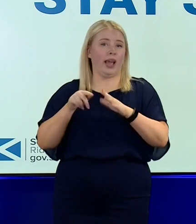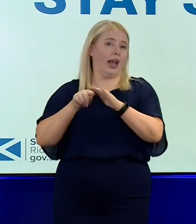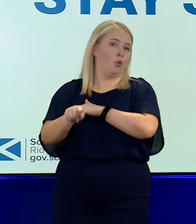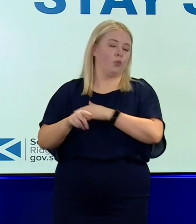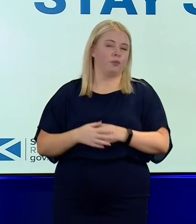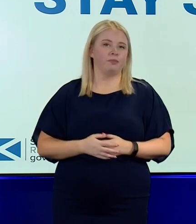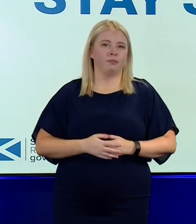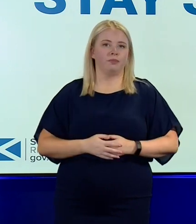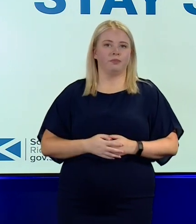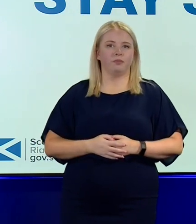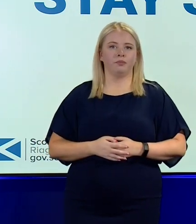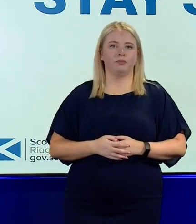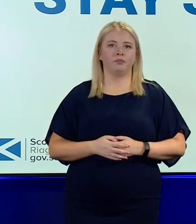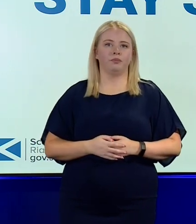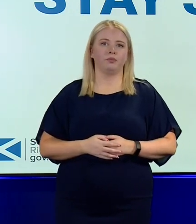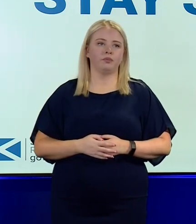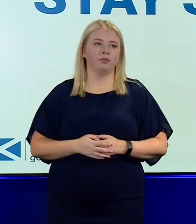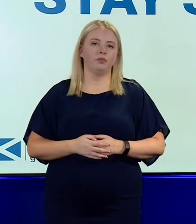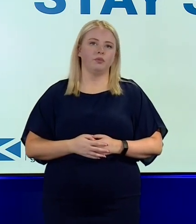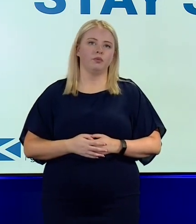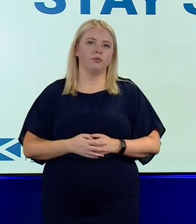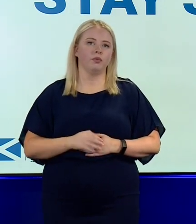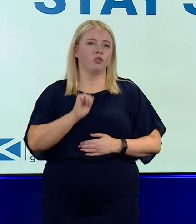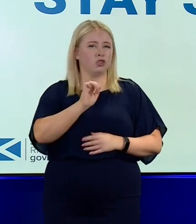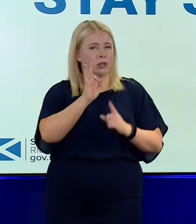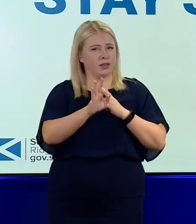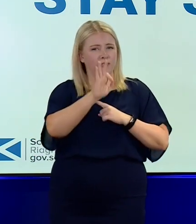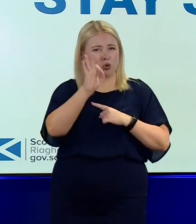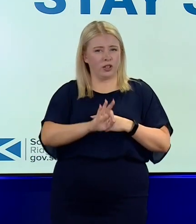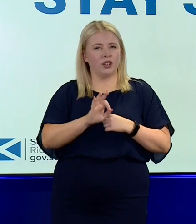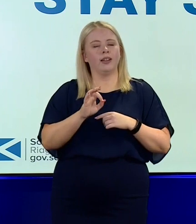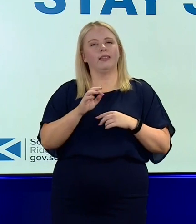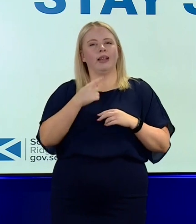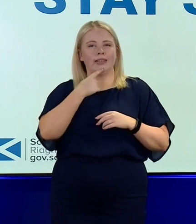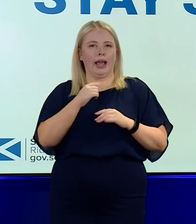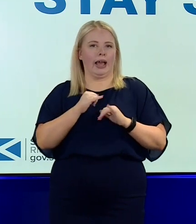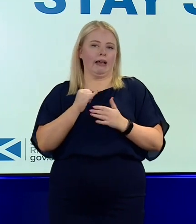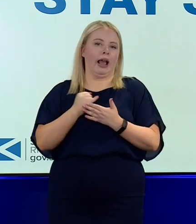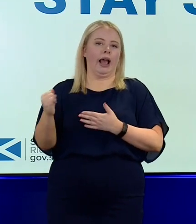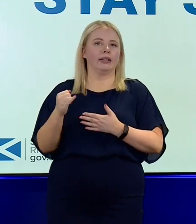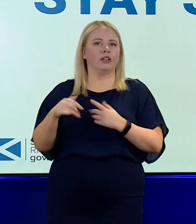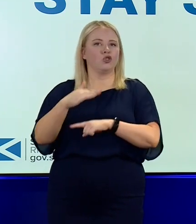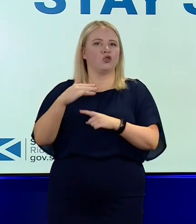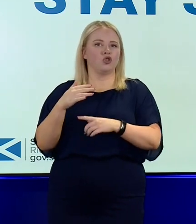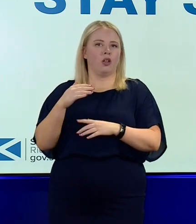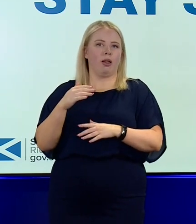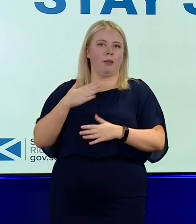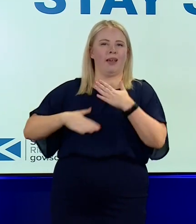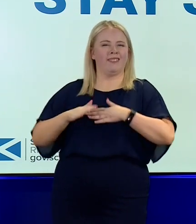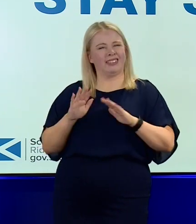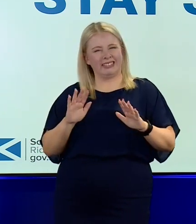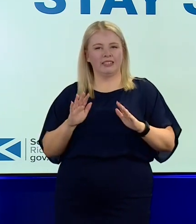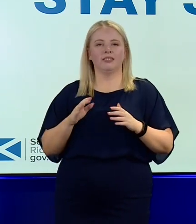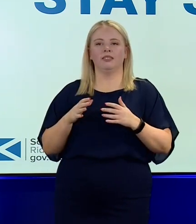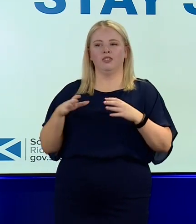And in terms of your specific question about antisocial behaviour, this is where I would subdivide the group of people who are not vaccinated.